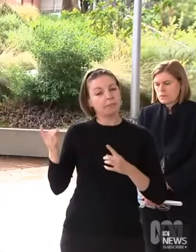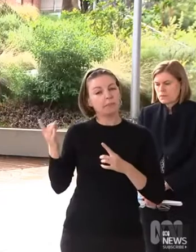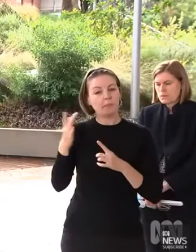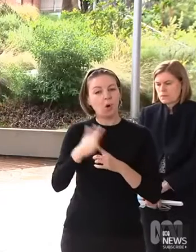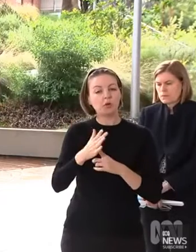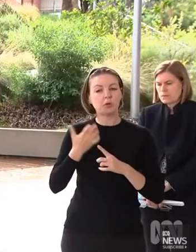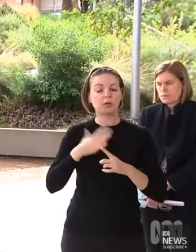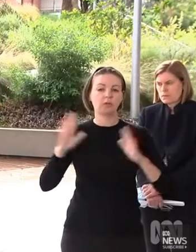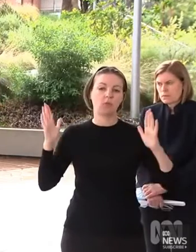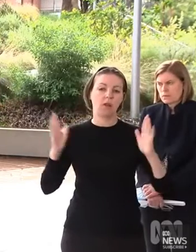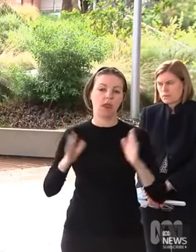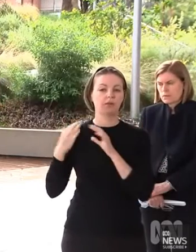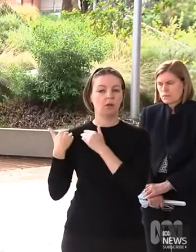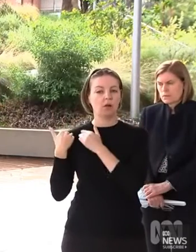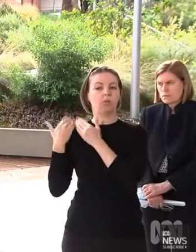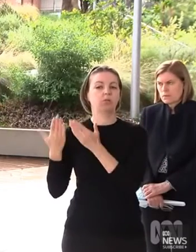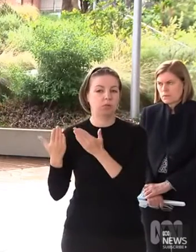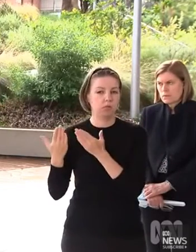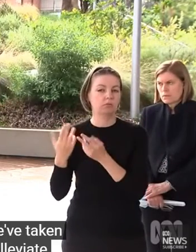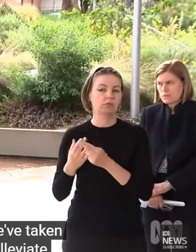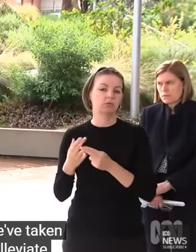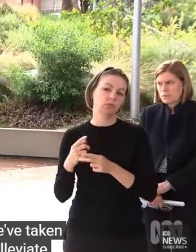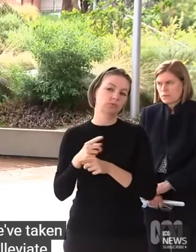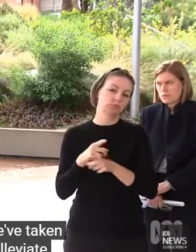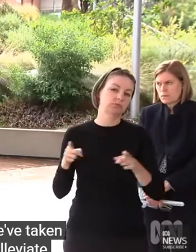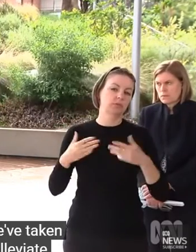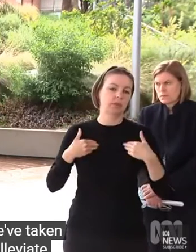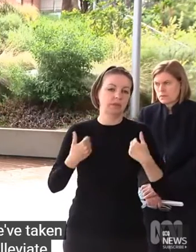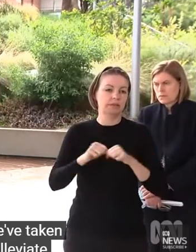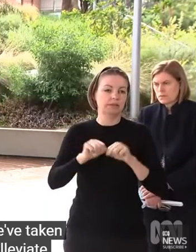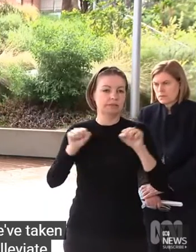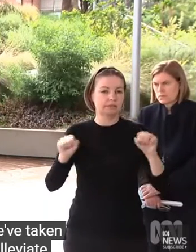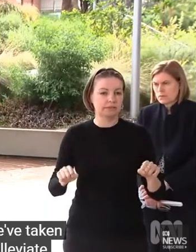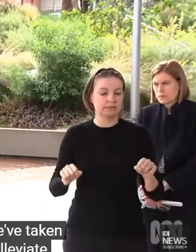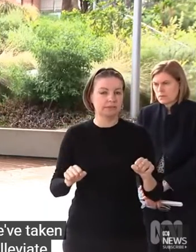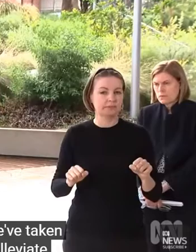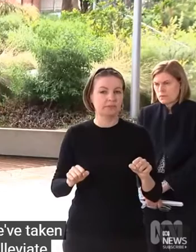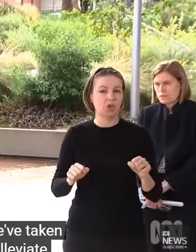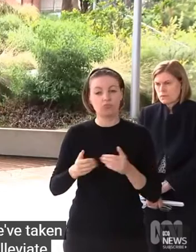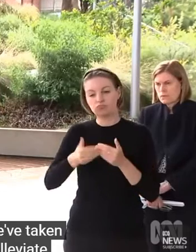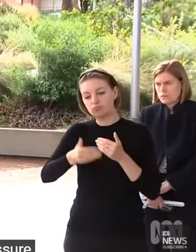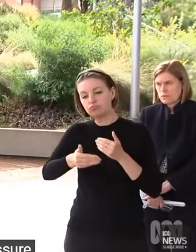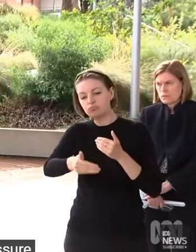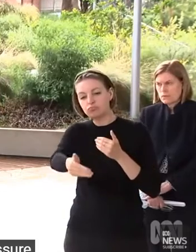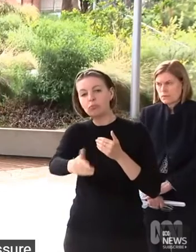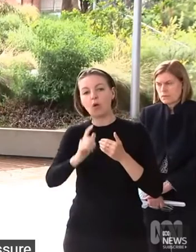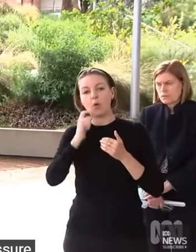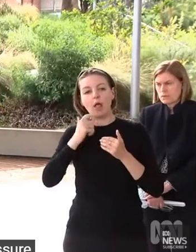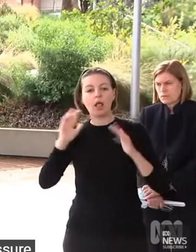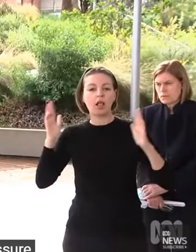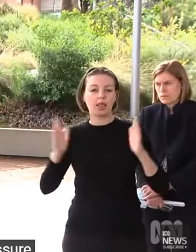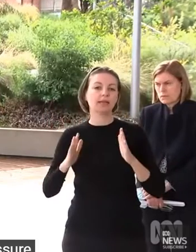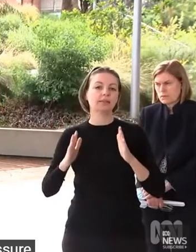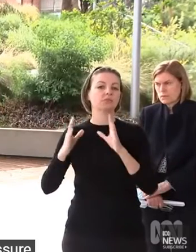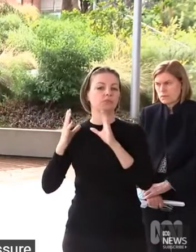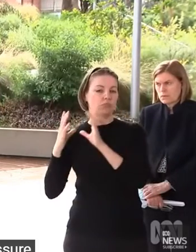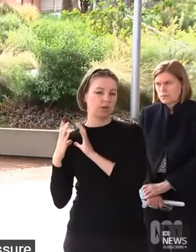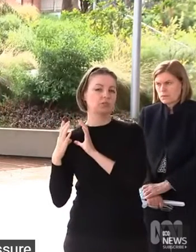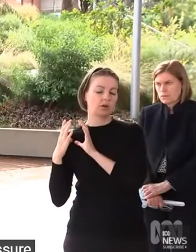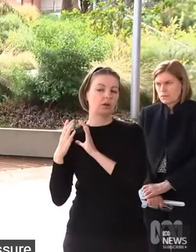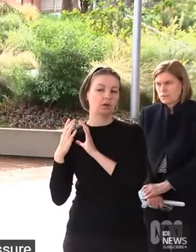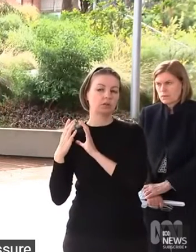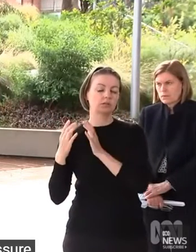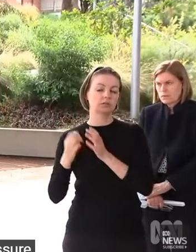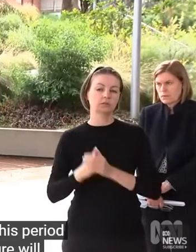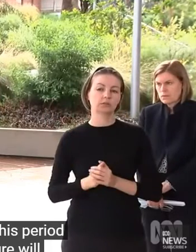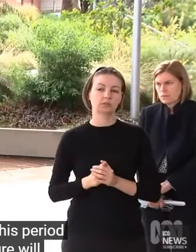that pressure. And as we come through this period of time, that pressure will ease. At the height of an outbreak, whether it was the Alpha